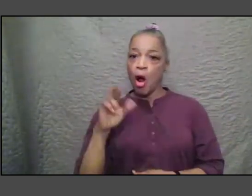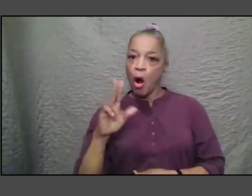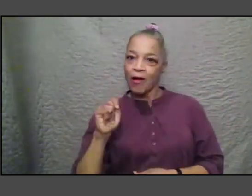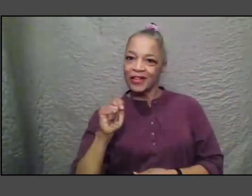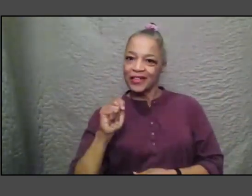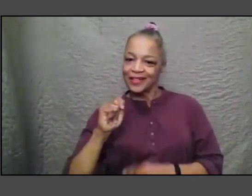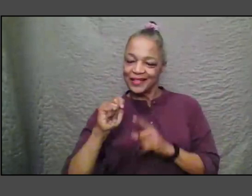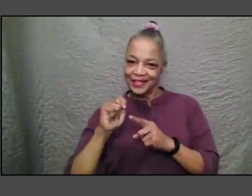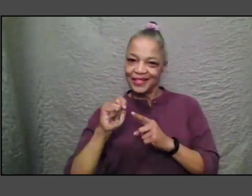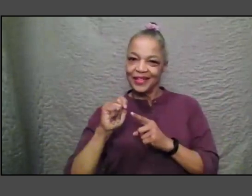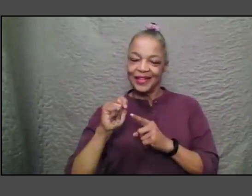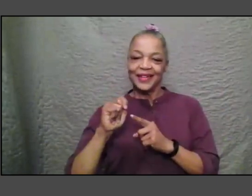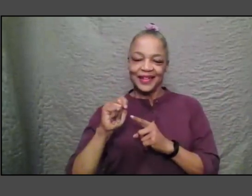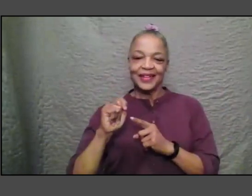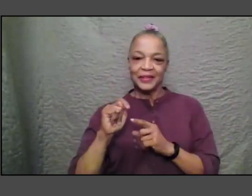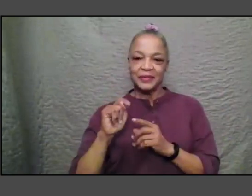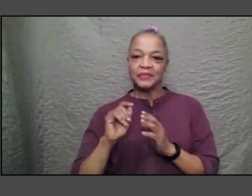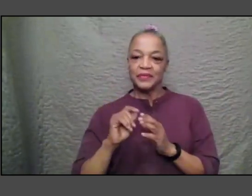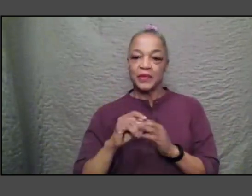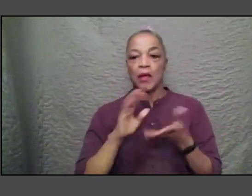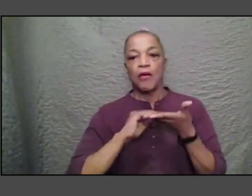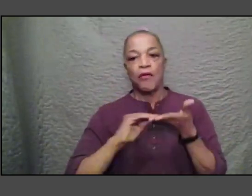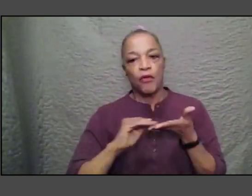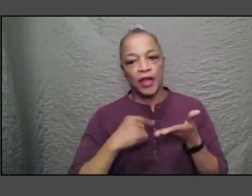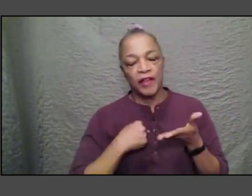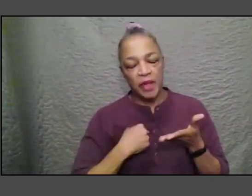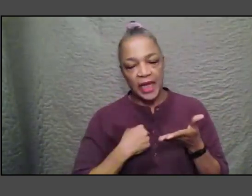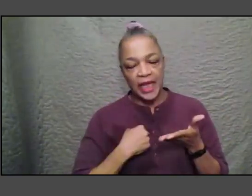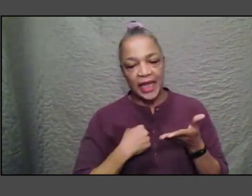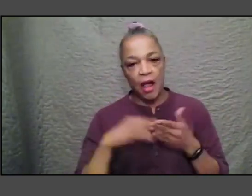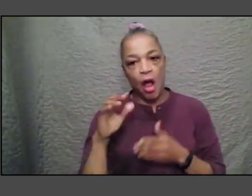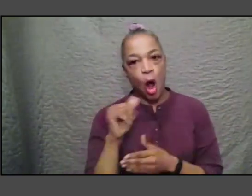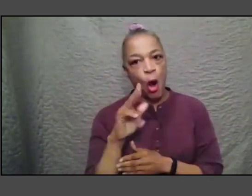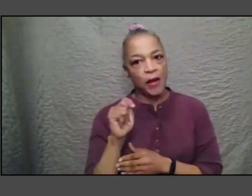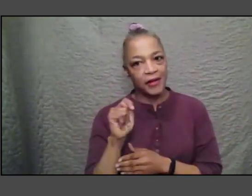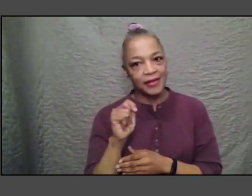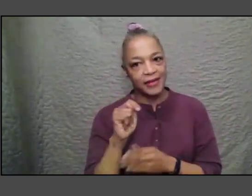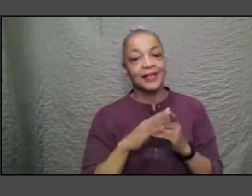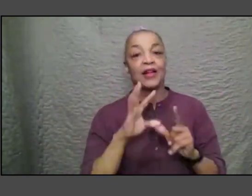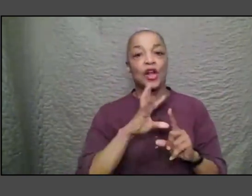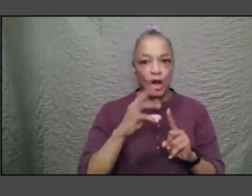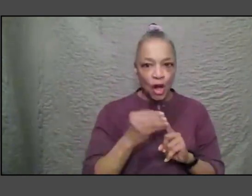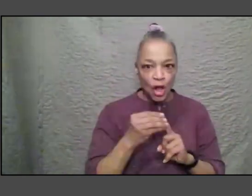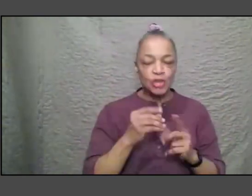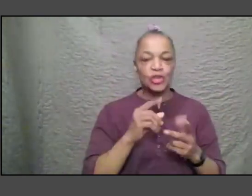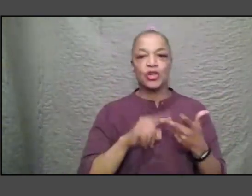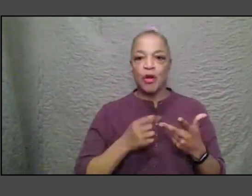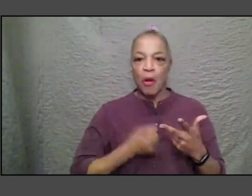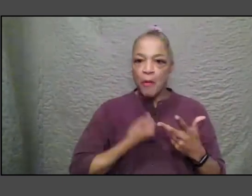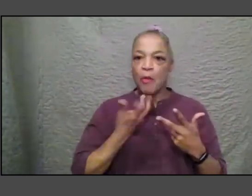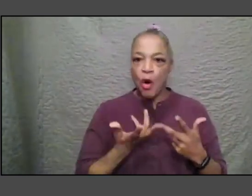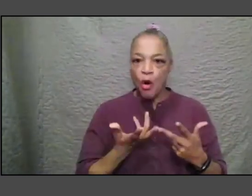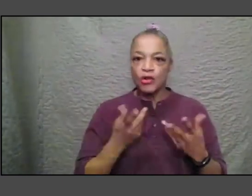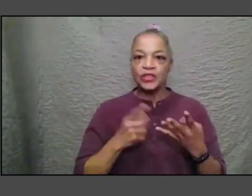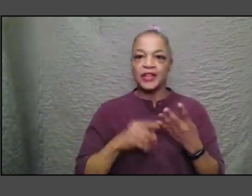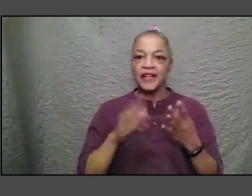forgive me i'm you know it's art it's culture it's poetry it's film it just seems to me that